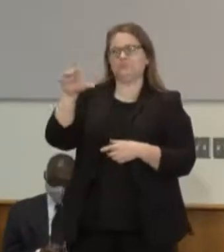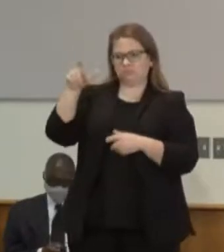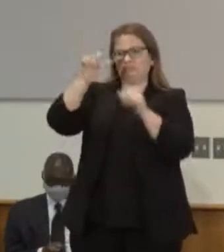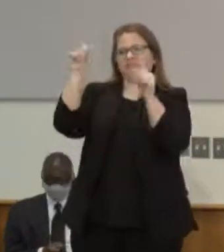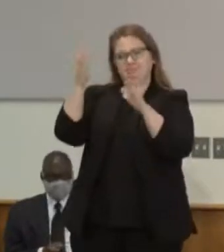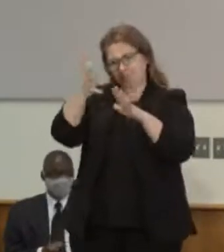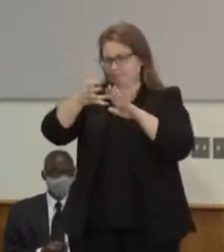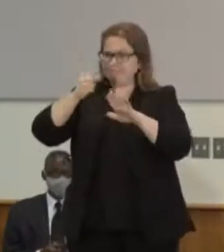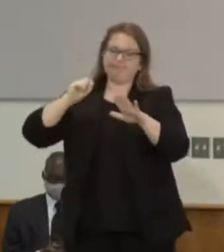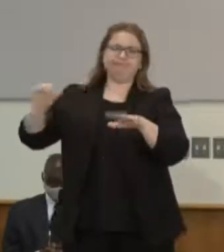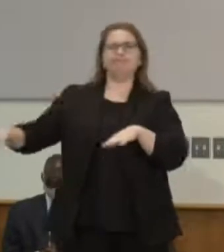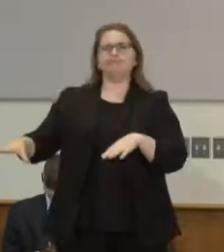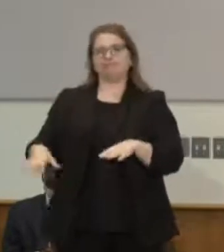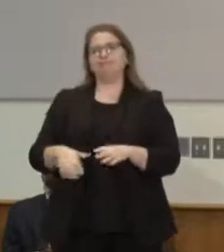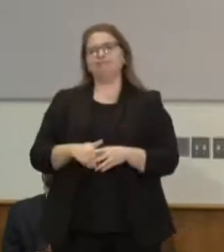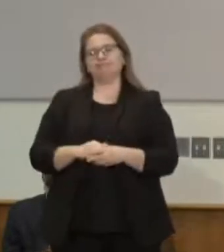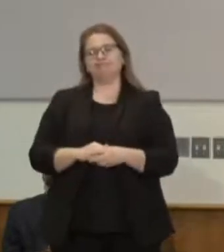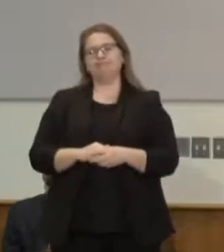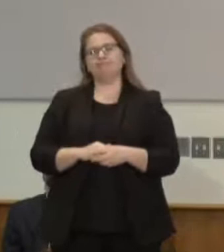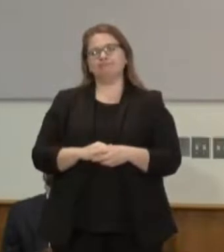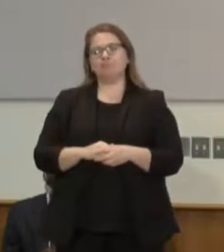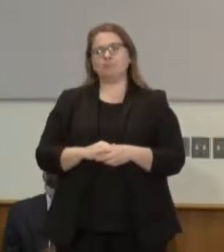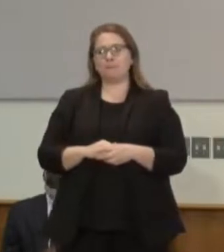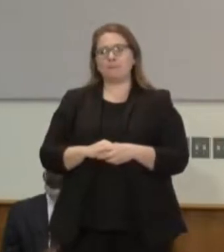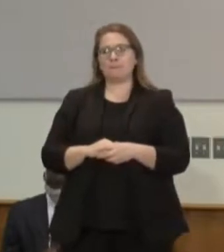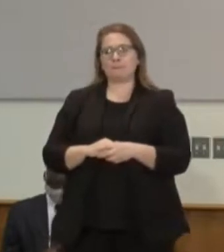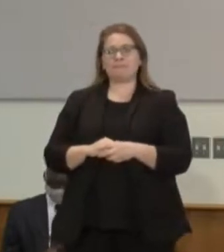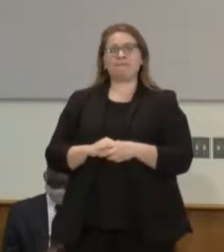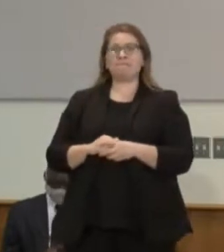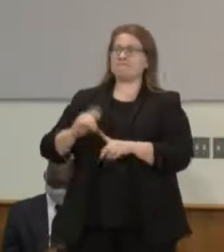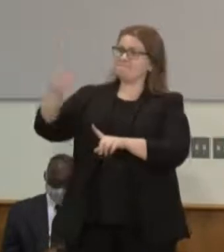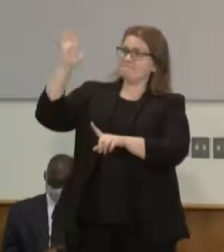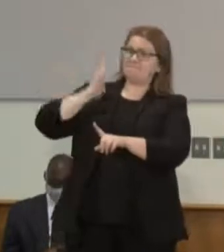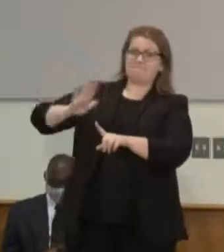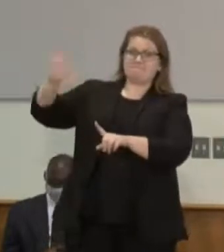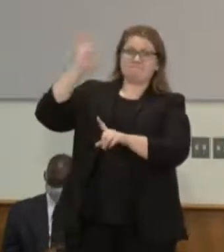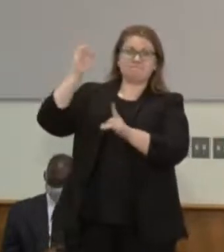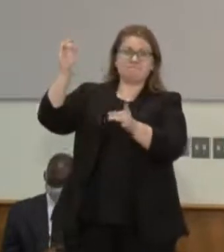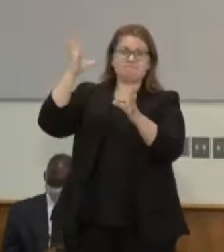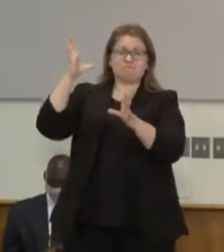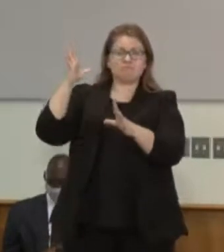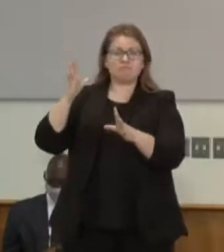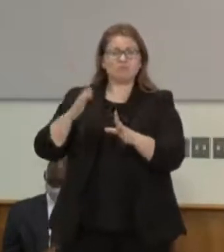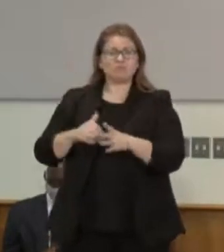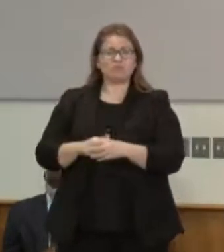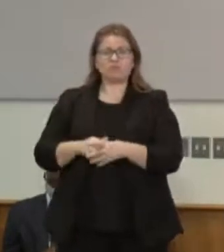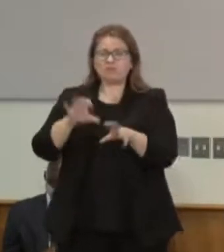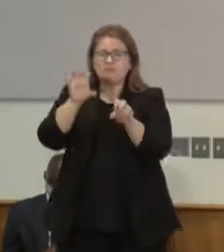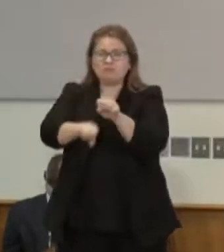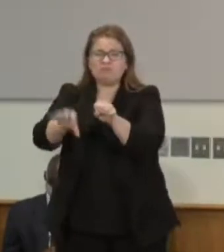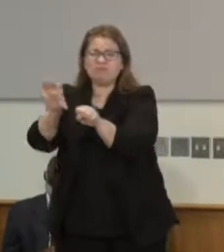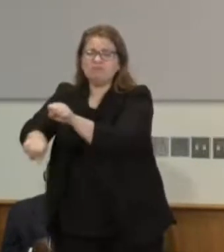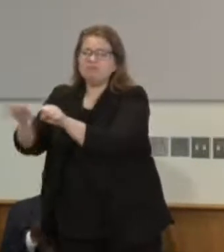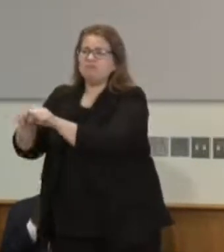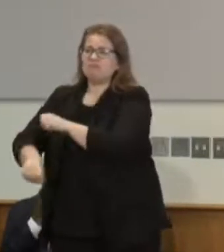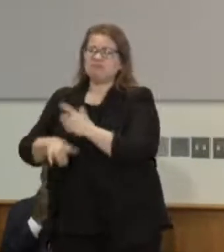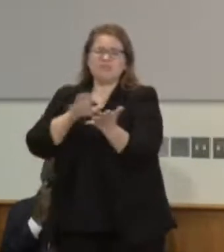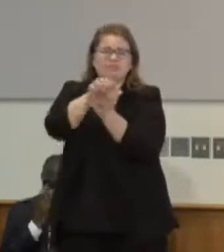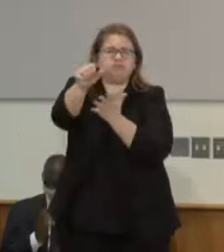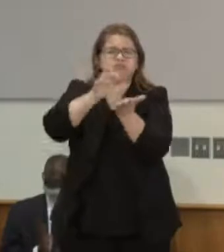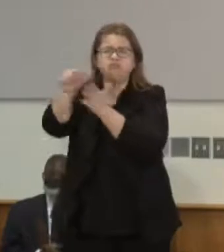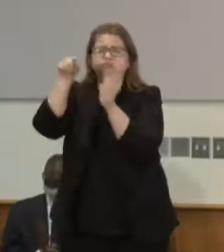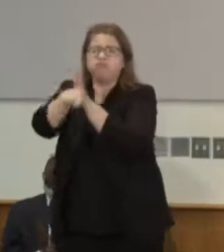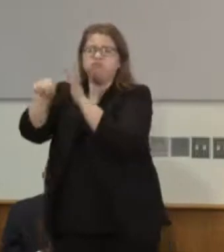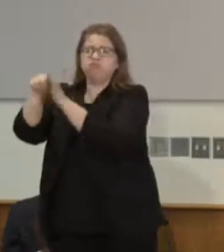generations of violence rape and genocide against indigenous people who were